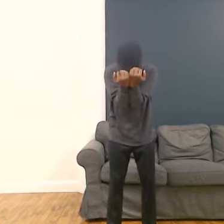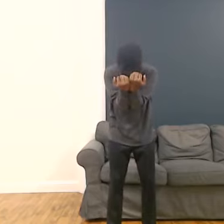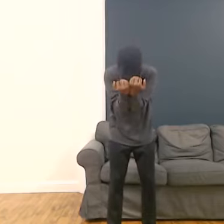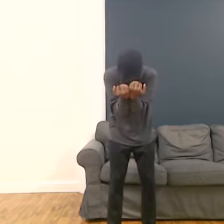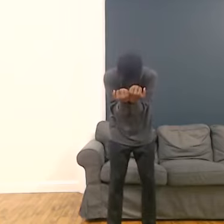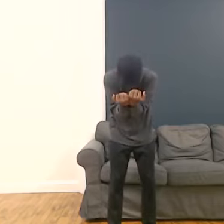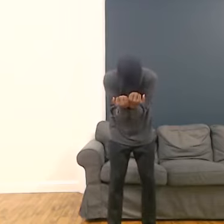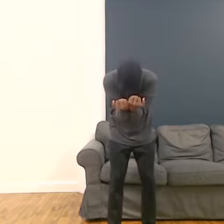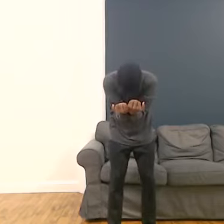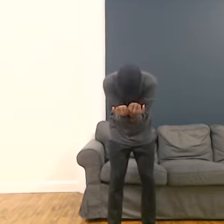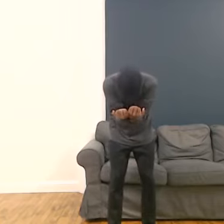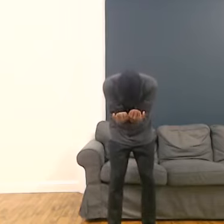towards the chest.